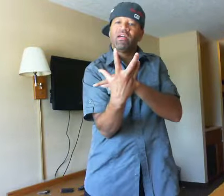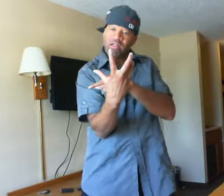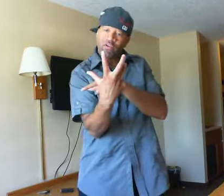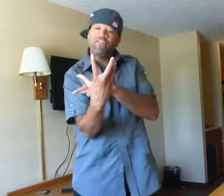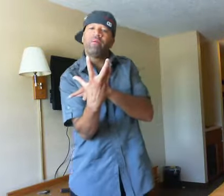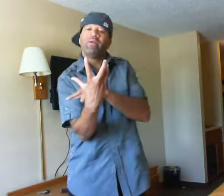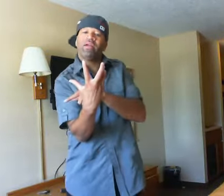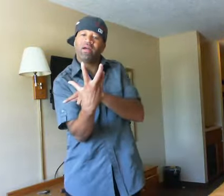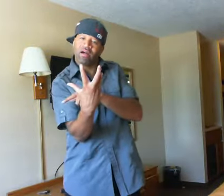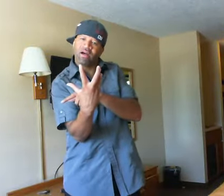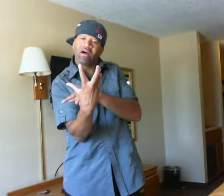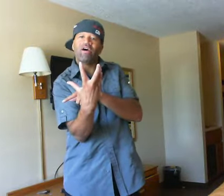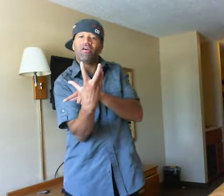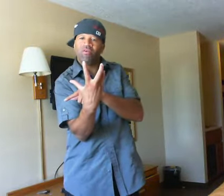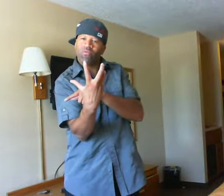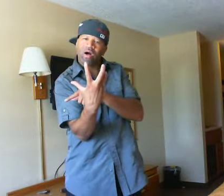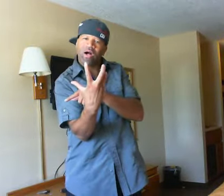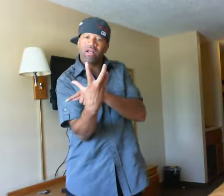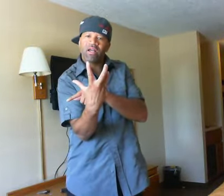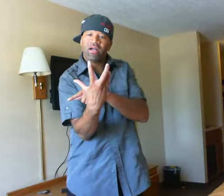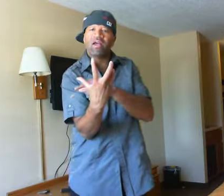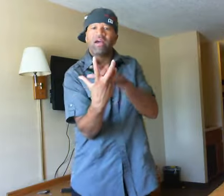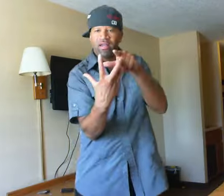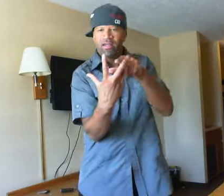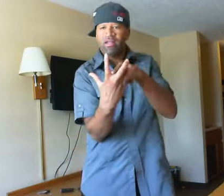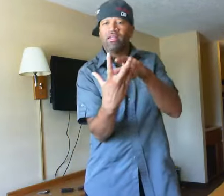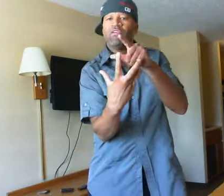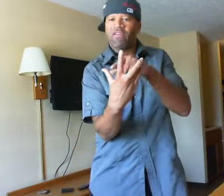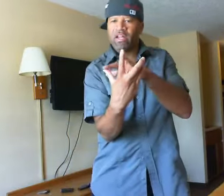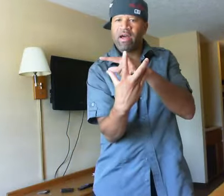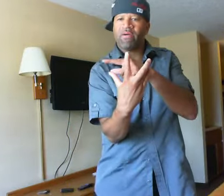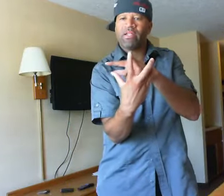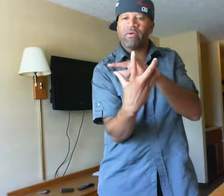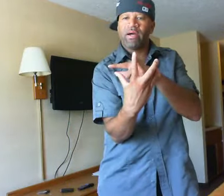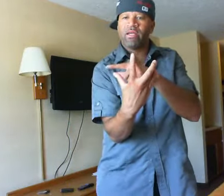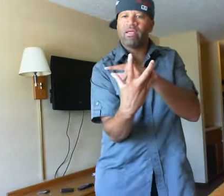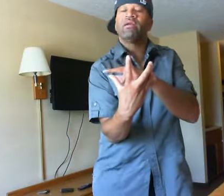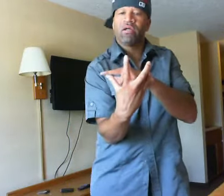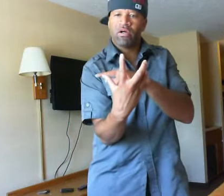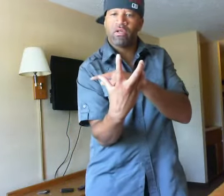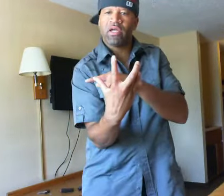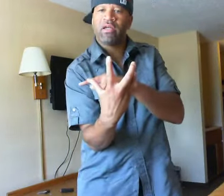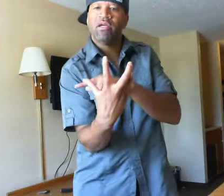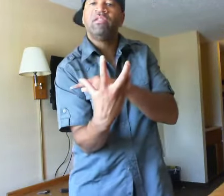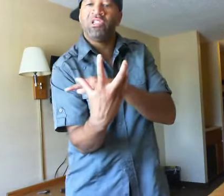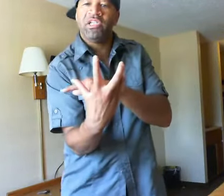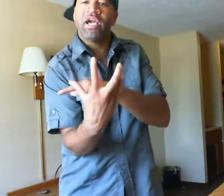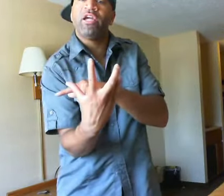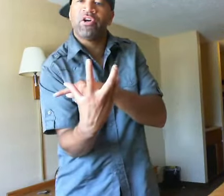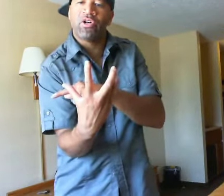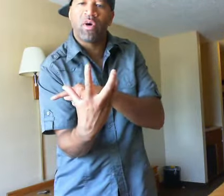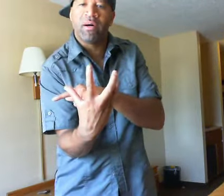You feel me? Uh-oh. What? Yeah. You feelin' that right there, right? Okay. G.K. Girl Crump.